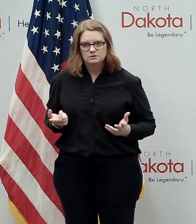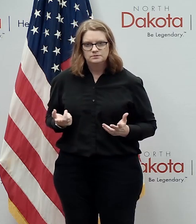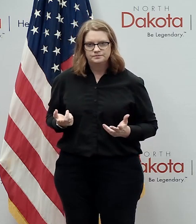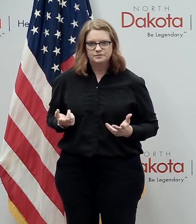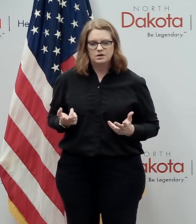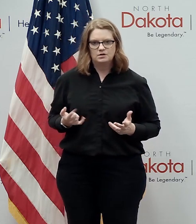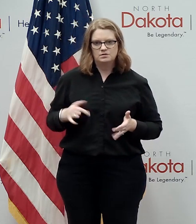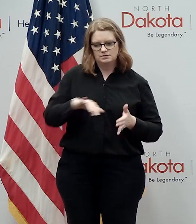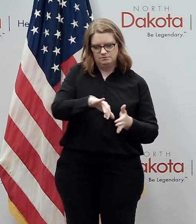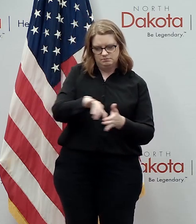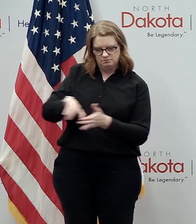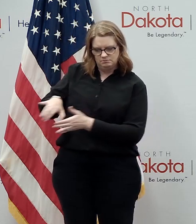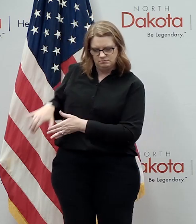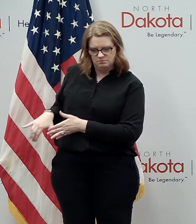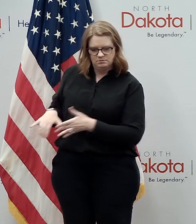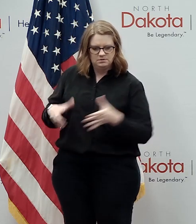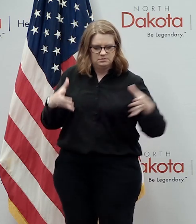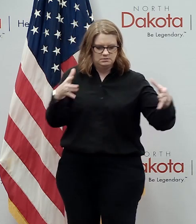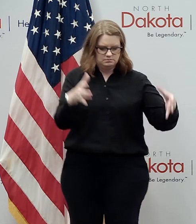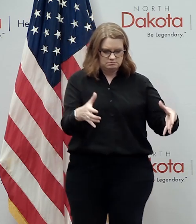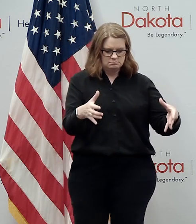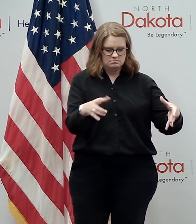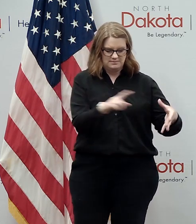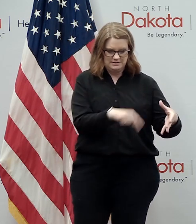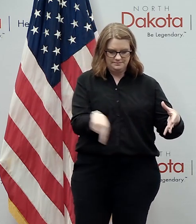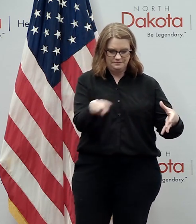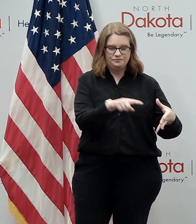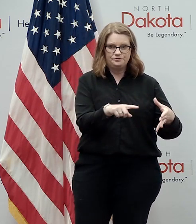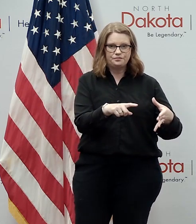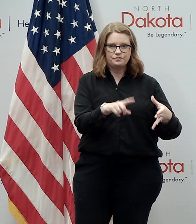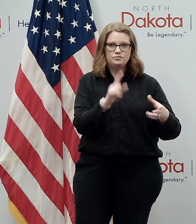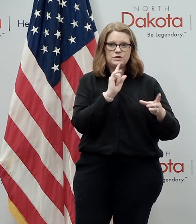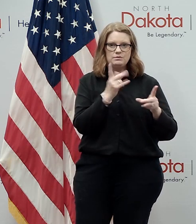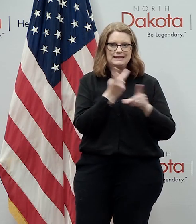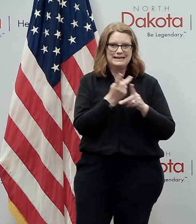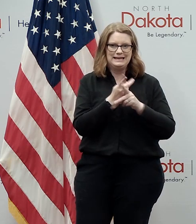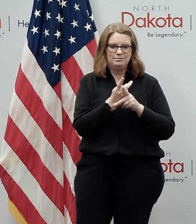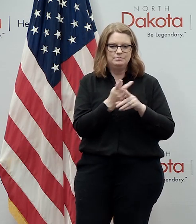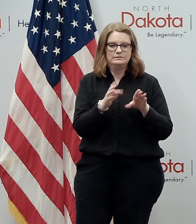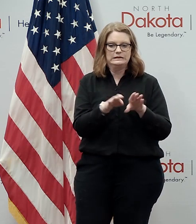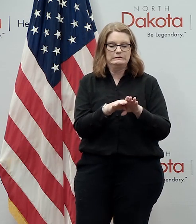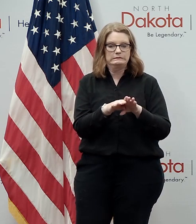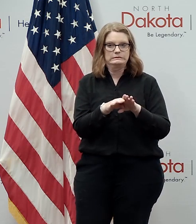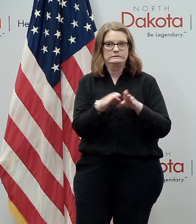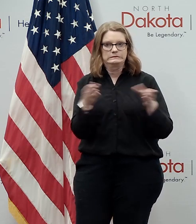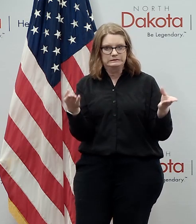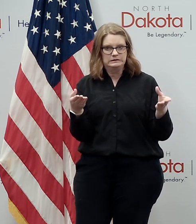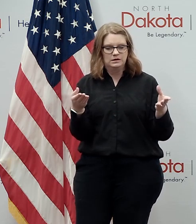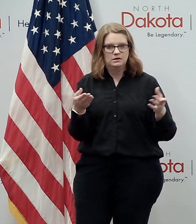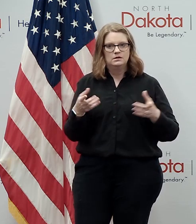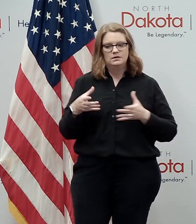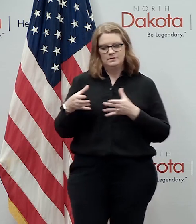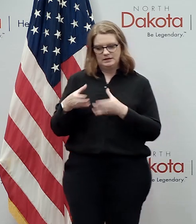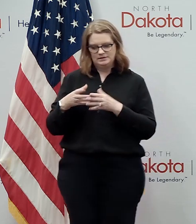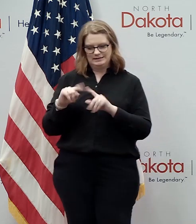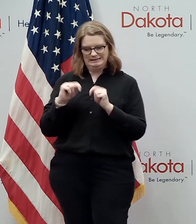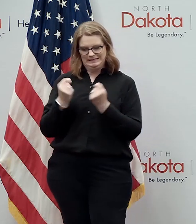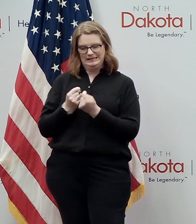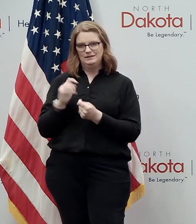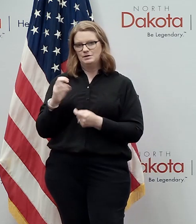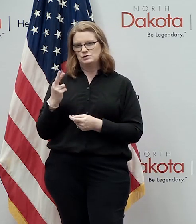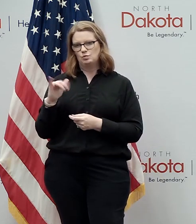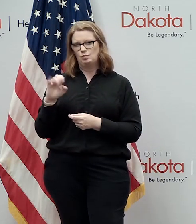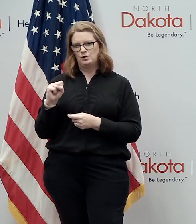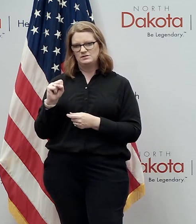out of the out of the the mix so to speak uh we want to be able to keep going forward we've pulled together a team uh chris described that